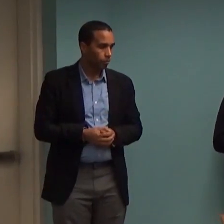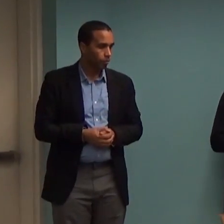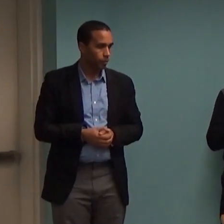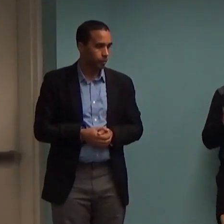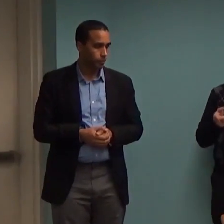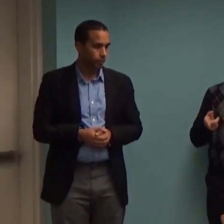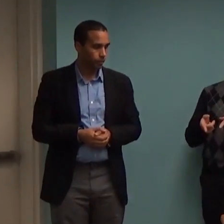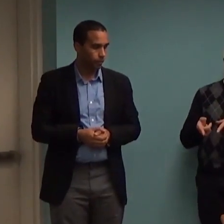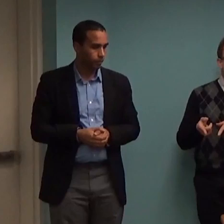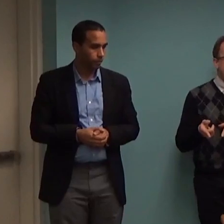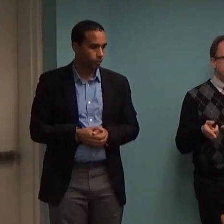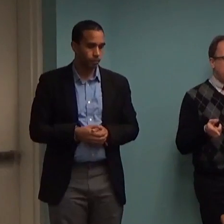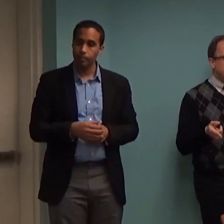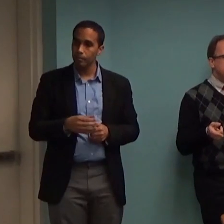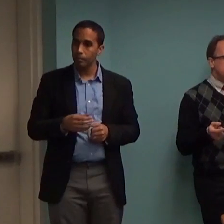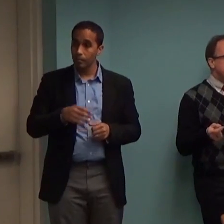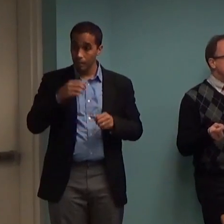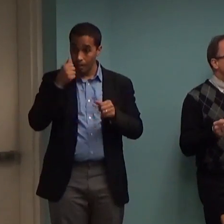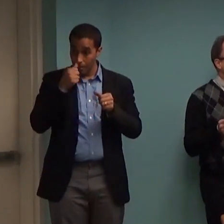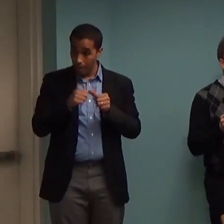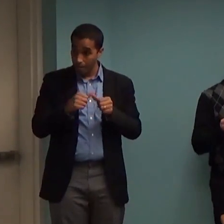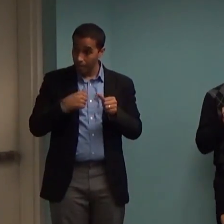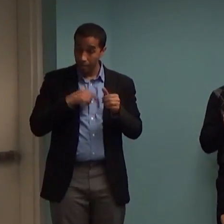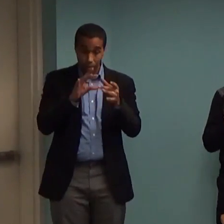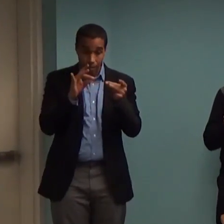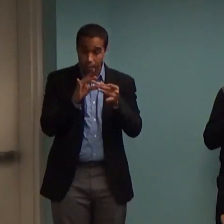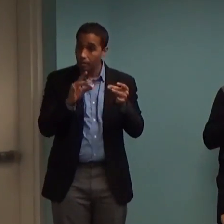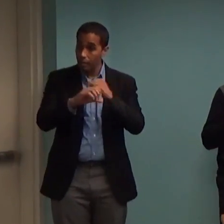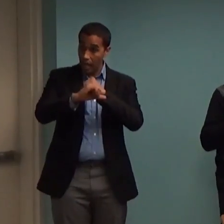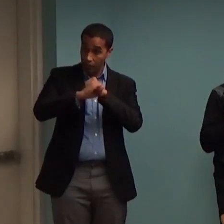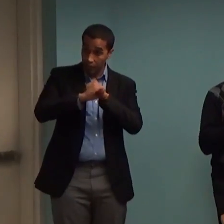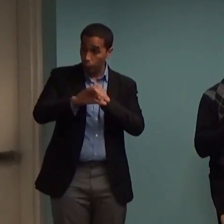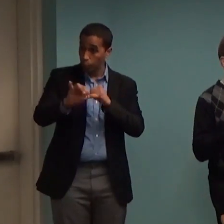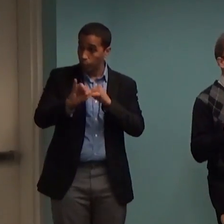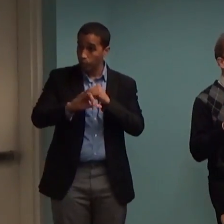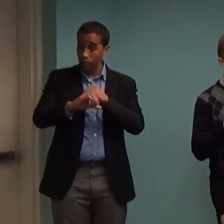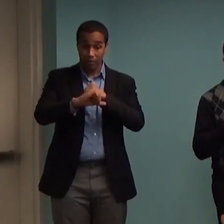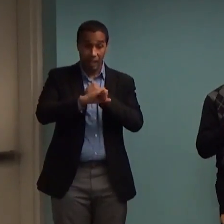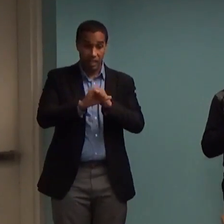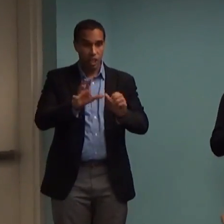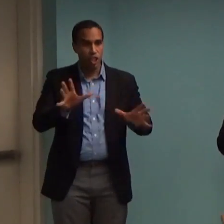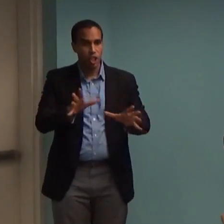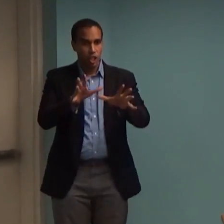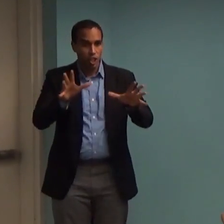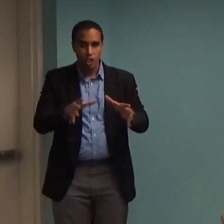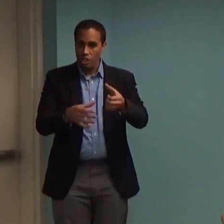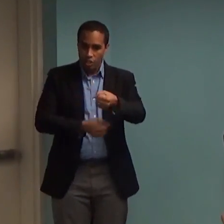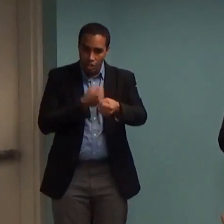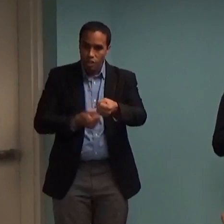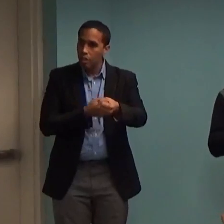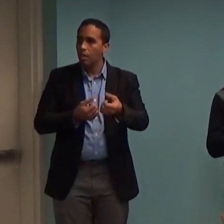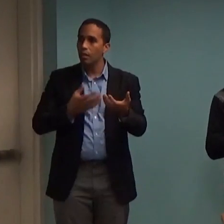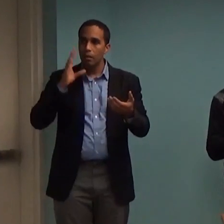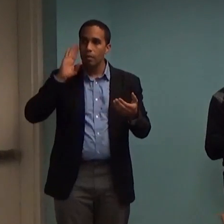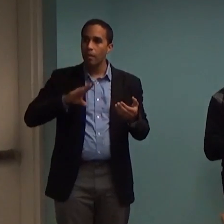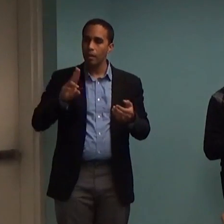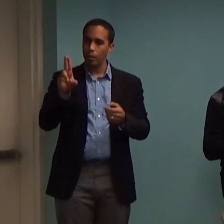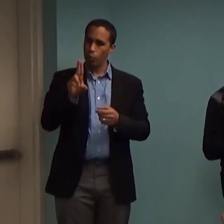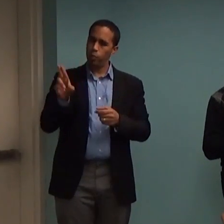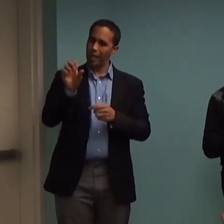I mentioned the thing about advertisements, and that's an important one because culturally here in the United States, the U.S. is kind of a unique location when it comes